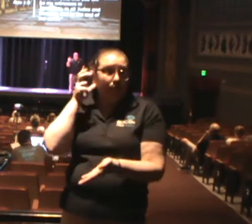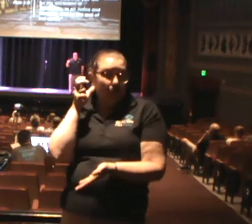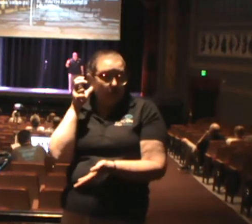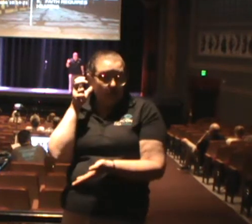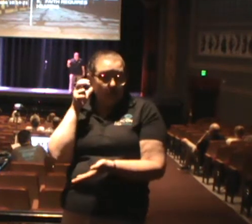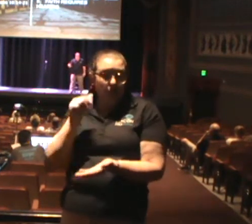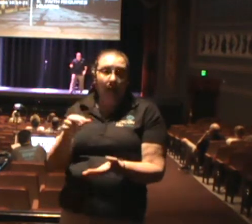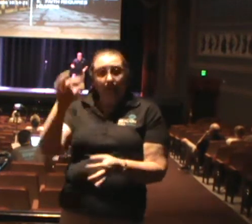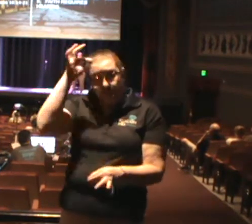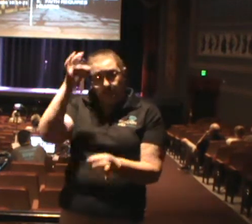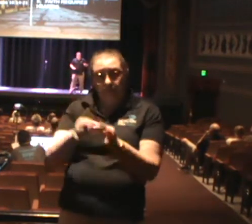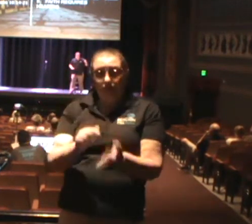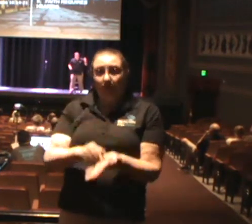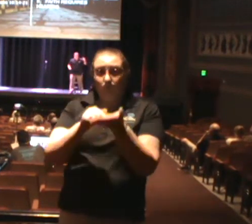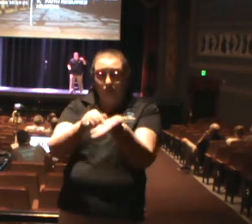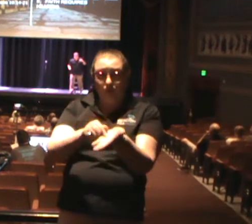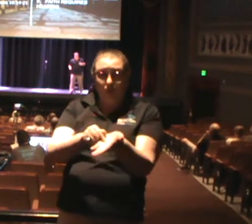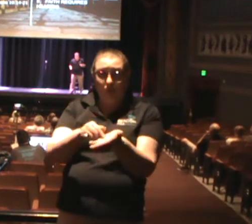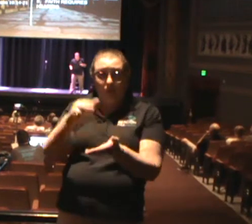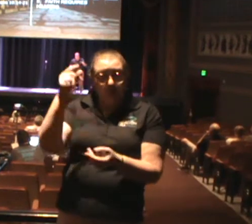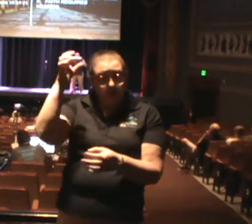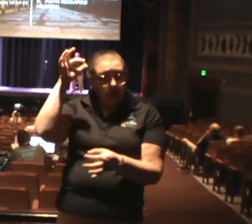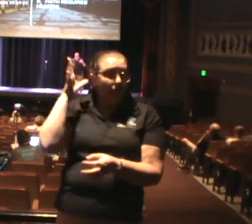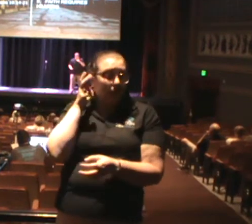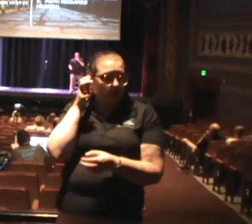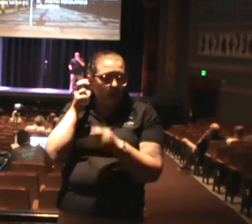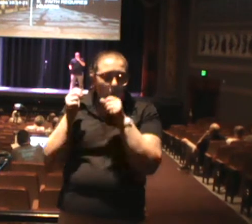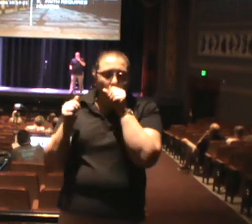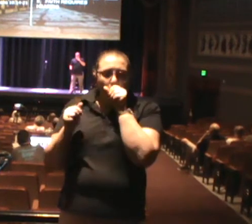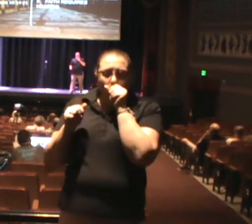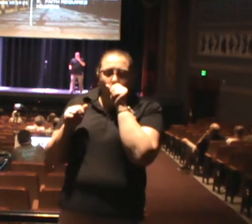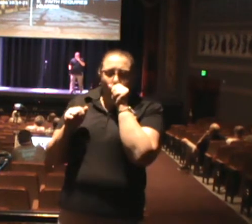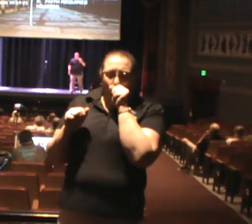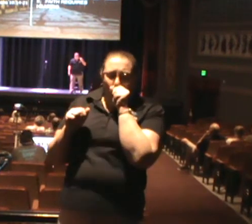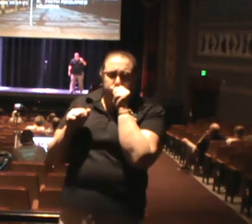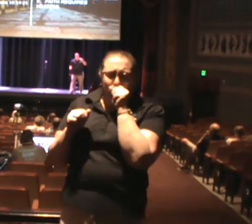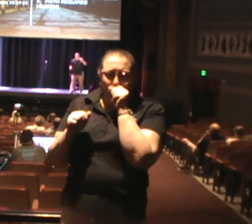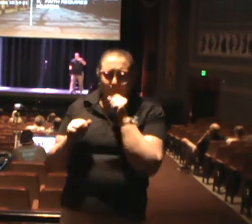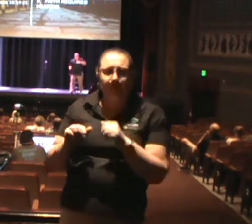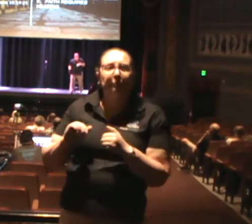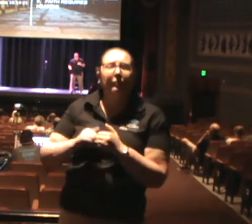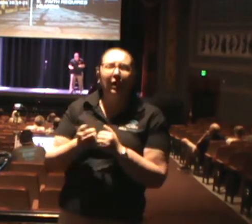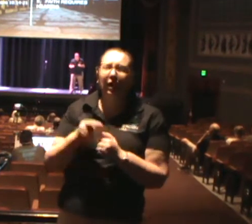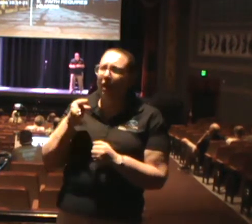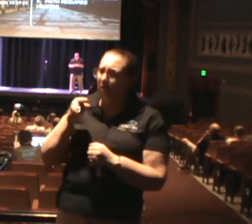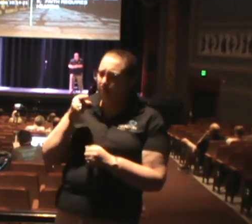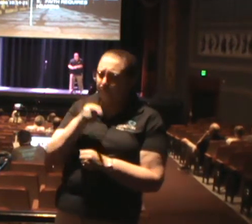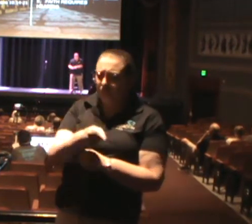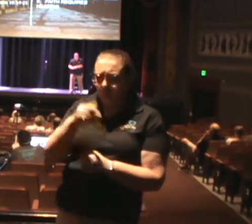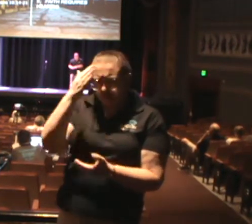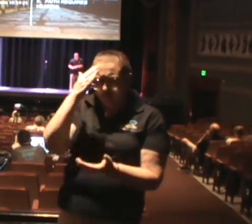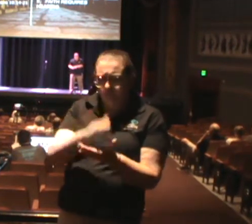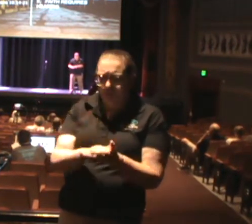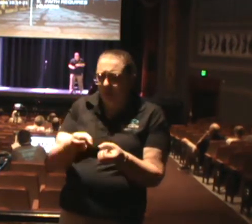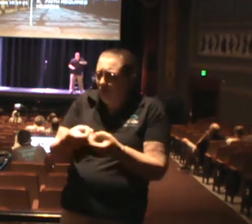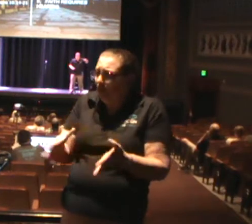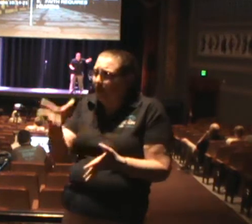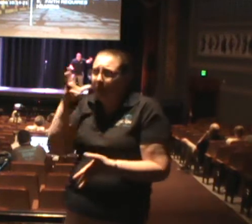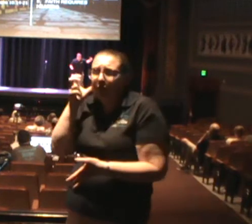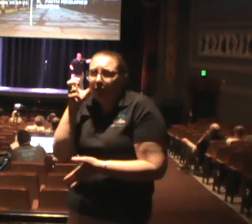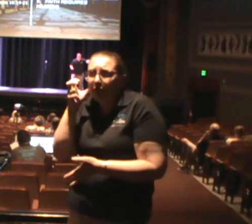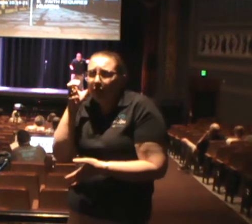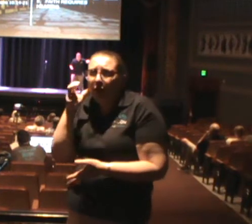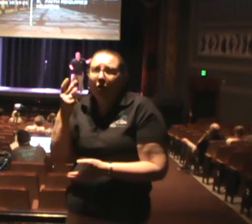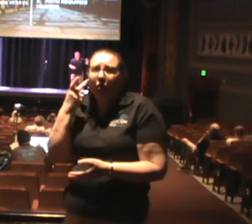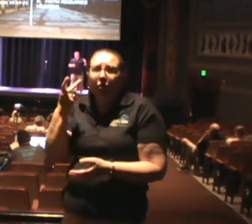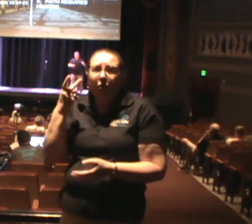Faith requires hearing. How can they believe without hearing about Him? For people that come to faith in Christ, they have to